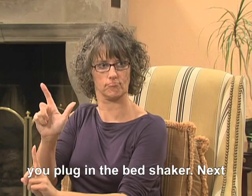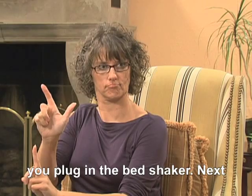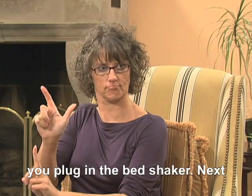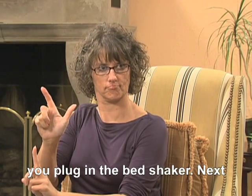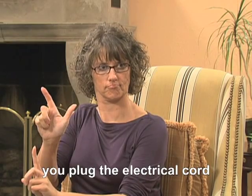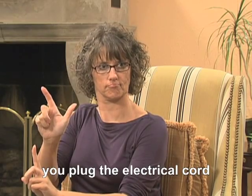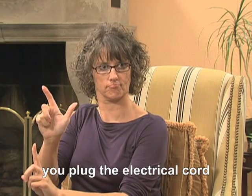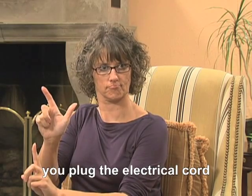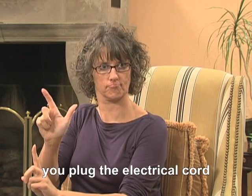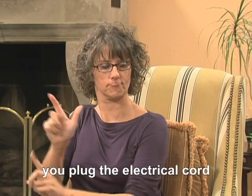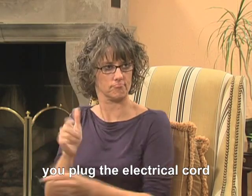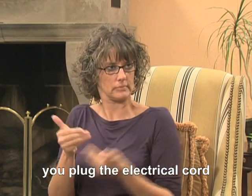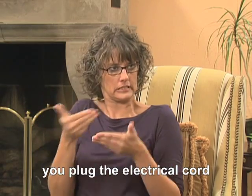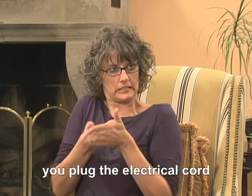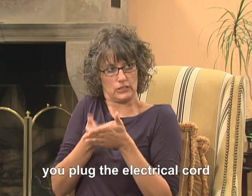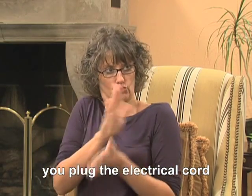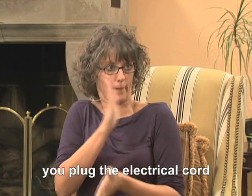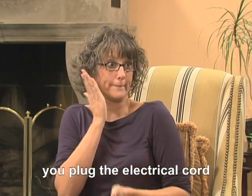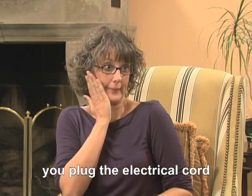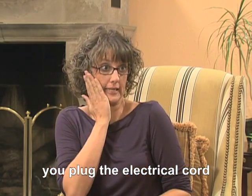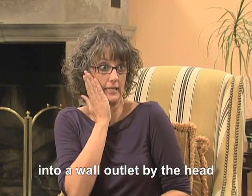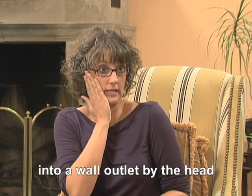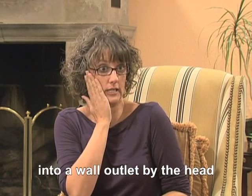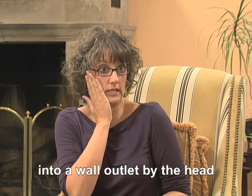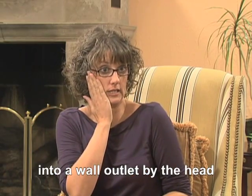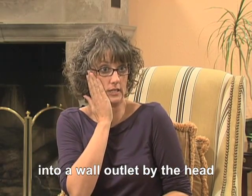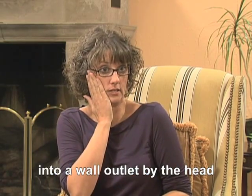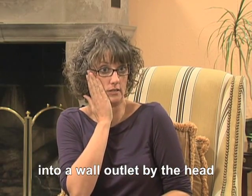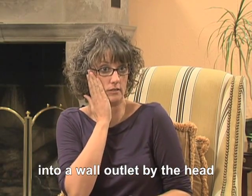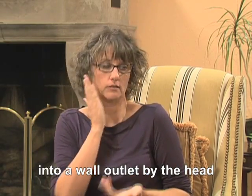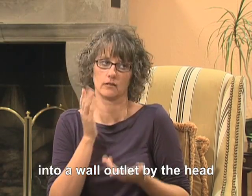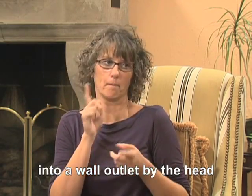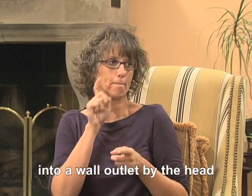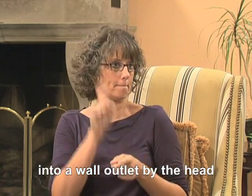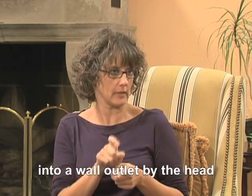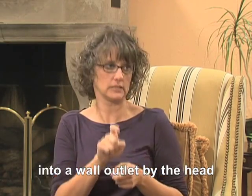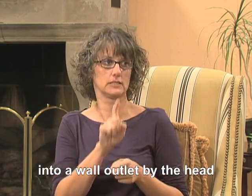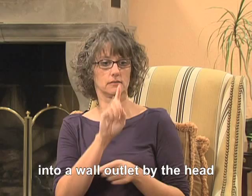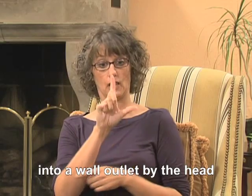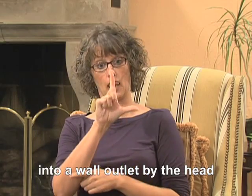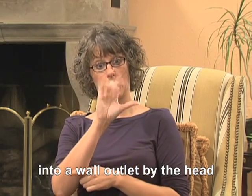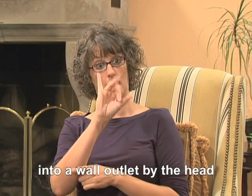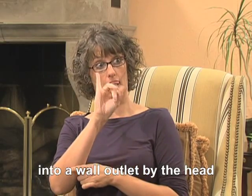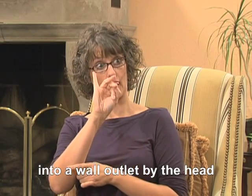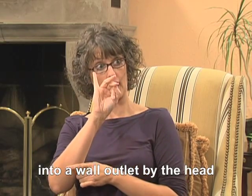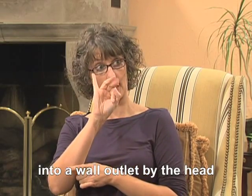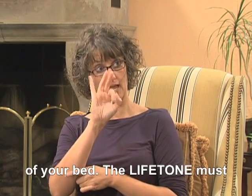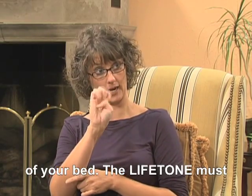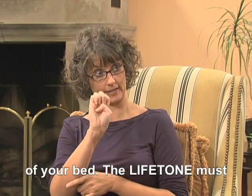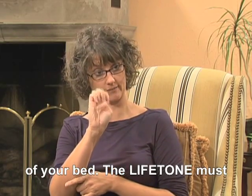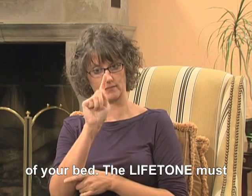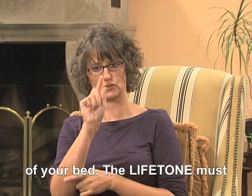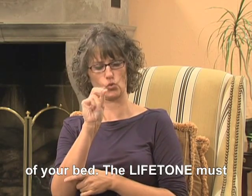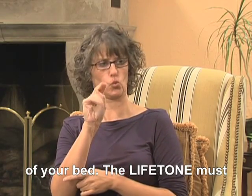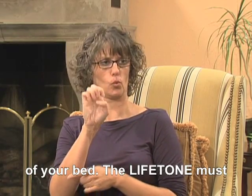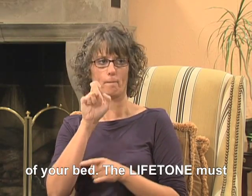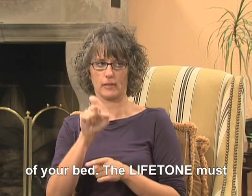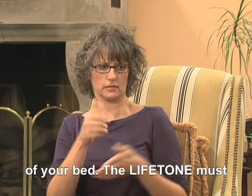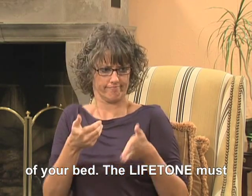Next, you plug the electrical cord into a wall outlet by the head of your bed. The